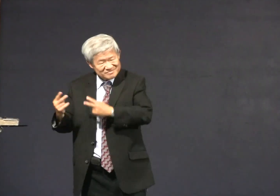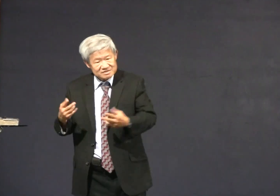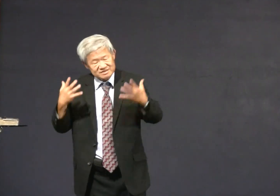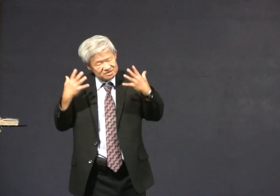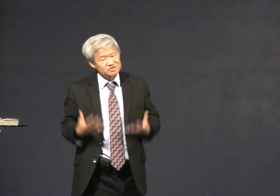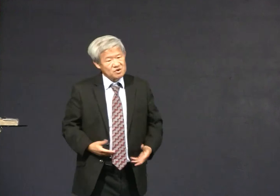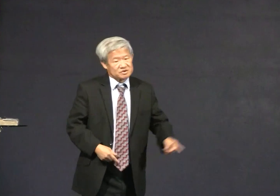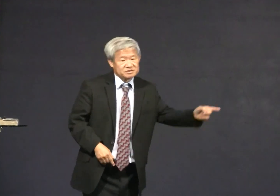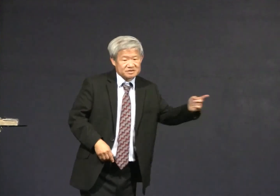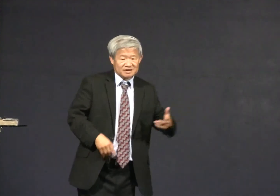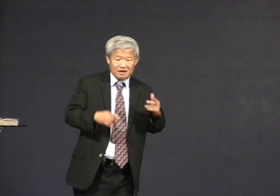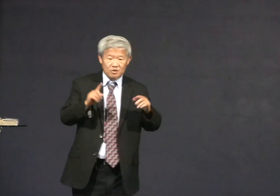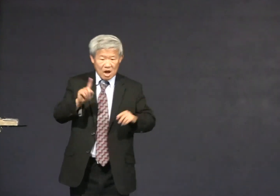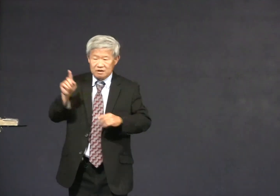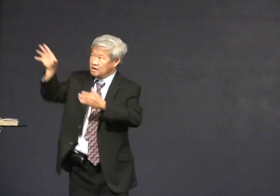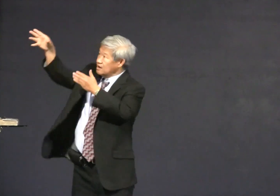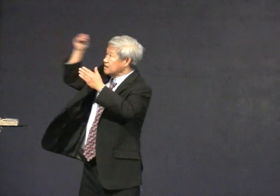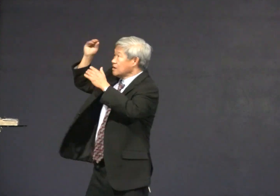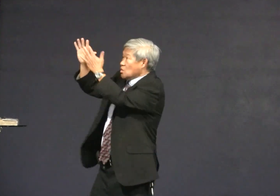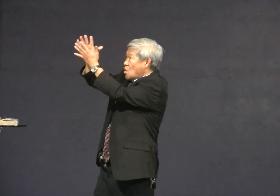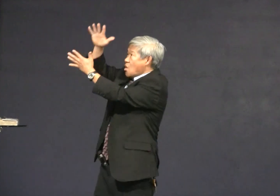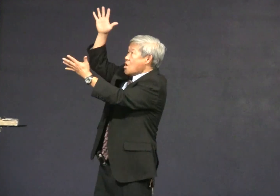You can see that on Halloween.